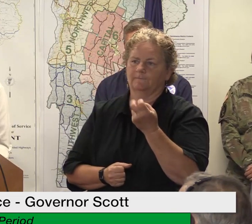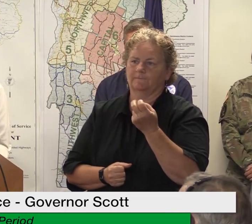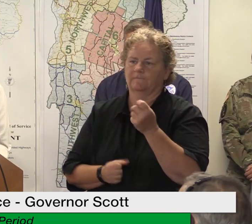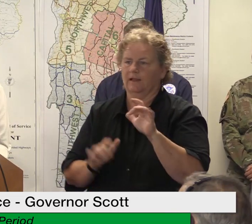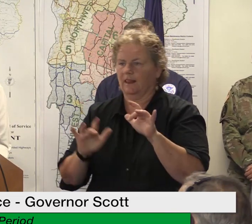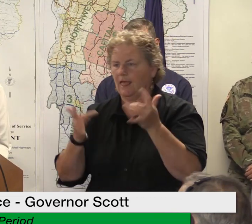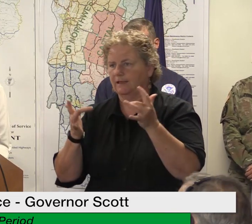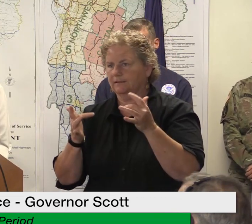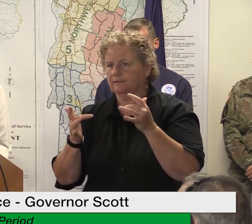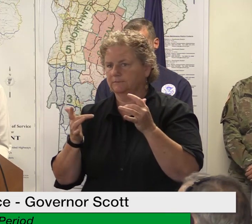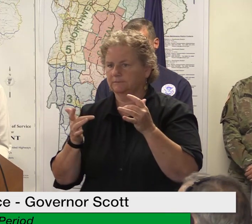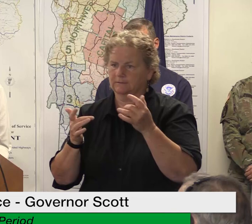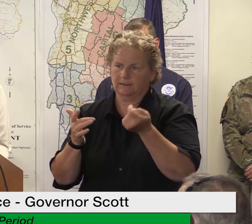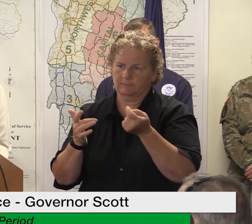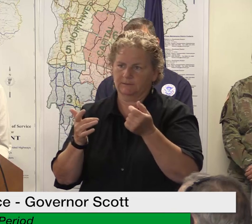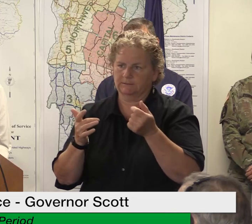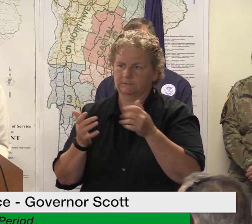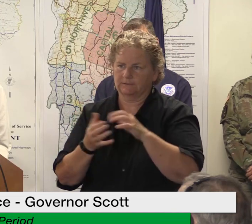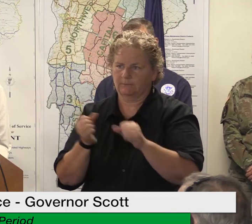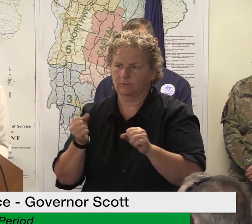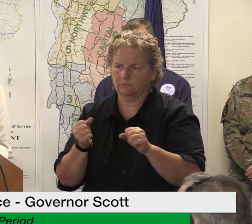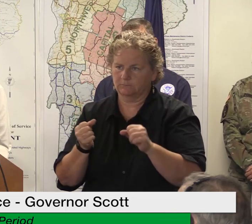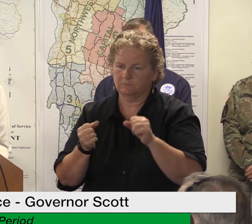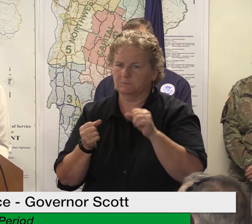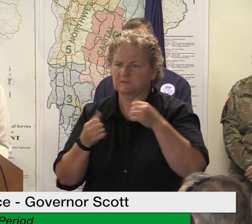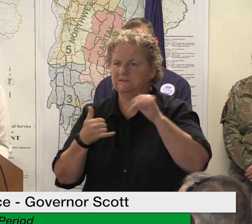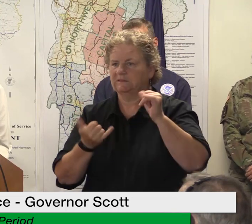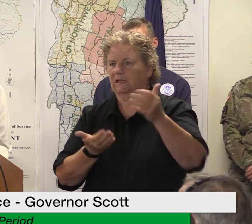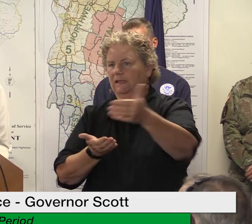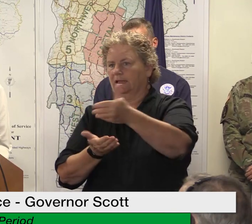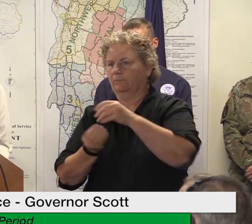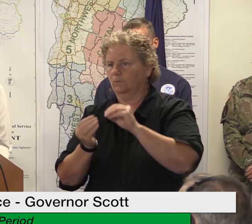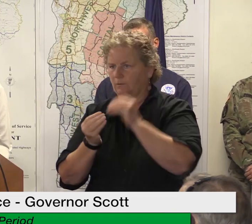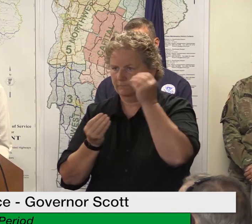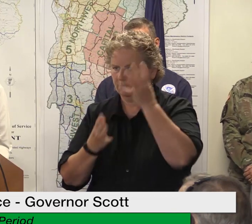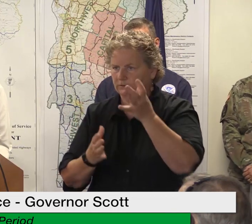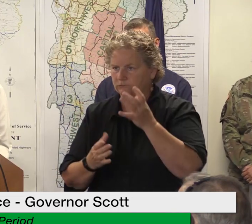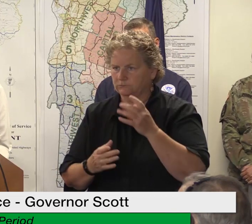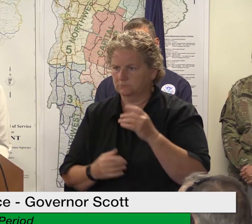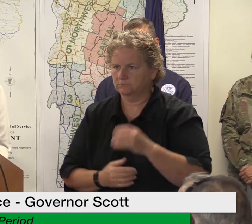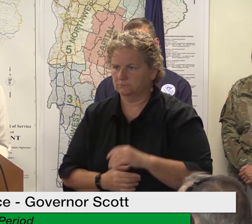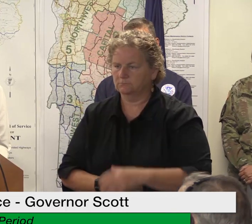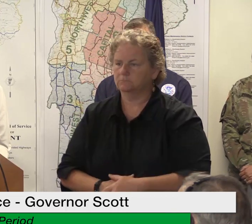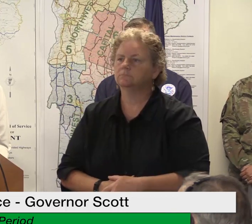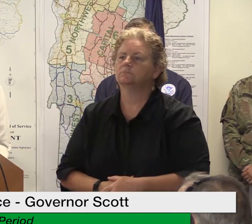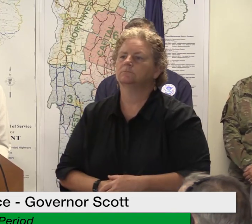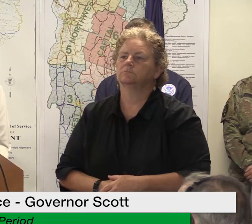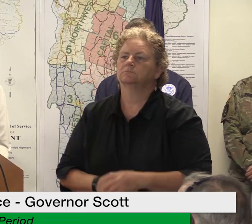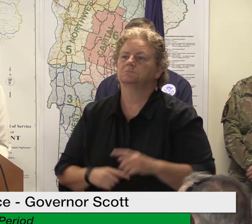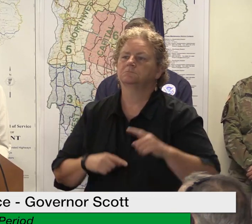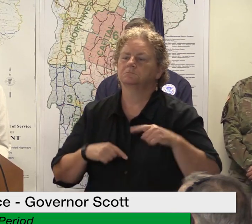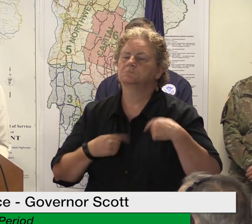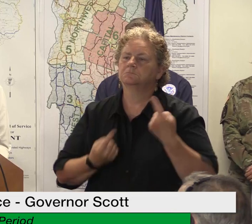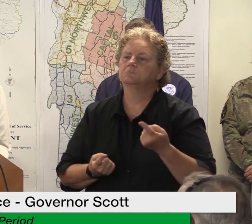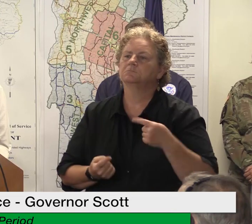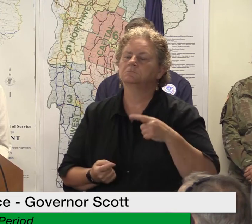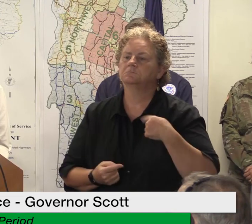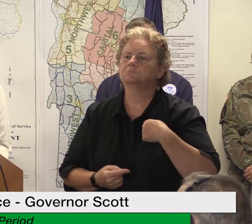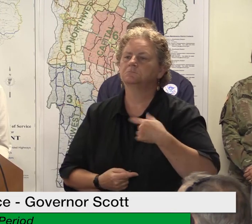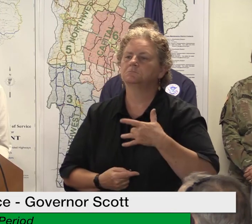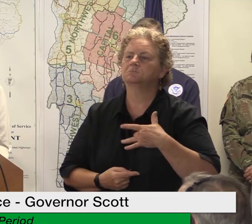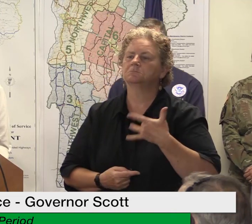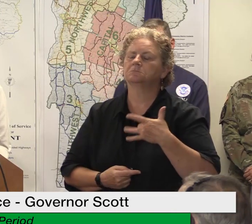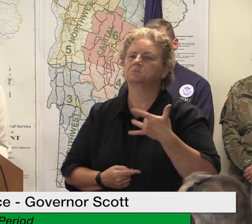quite done with collecting all the data but we're pretty confident that's going to capture the large extent because the vast